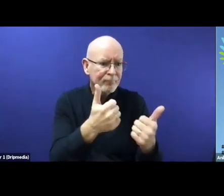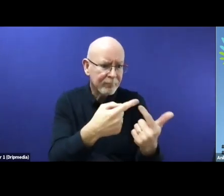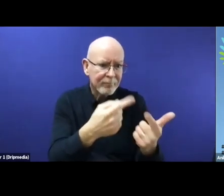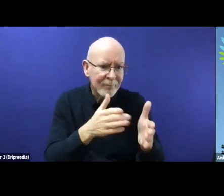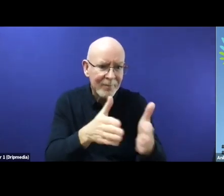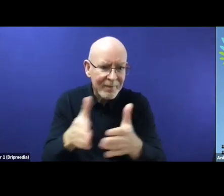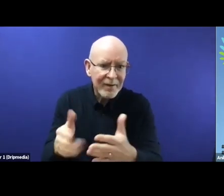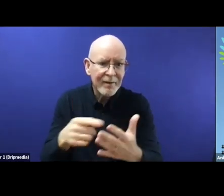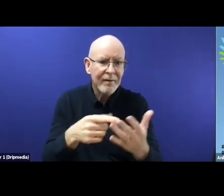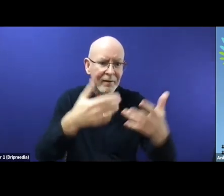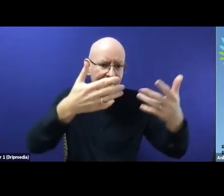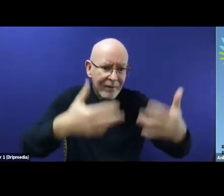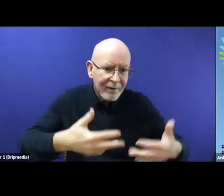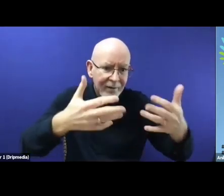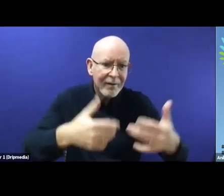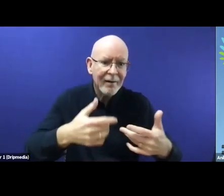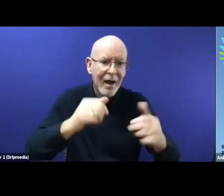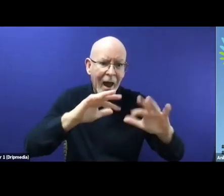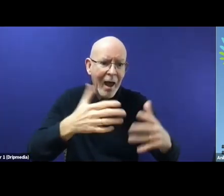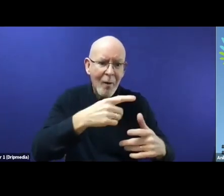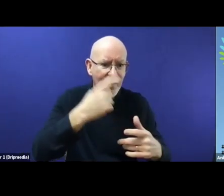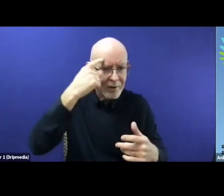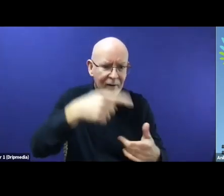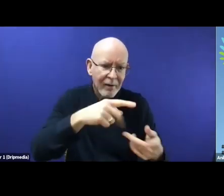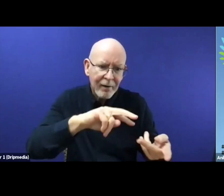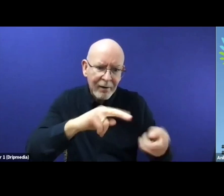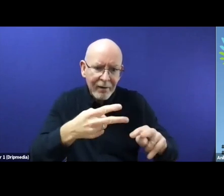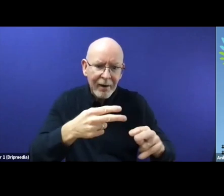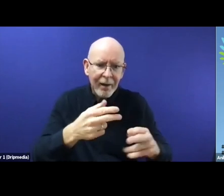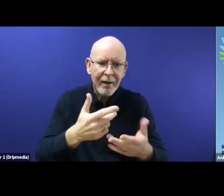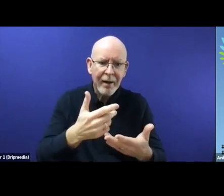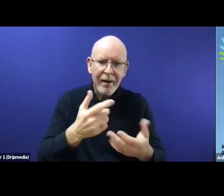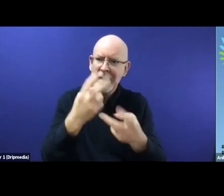element is being missing. And we really need to put this